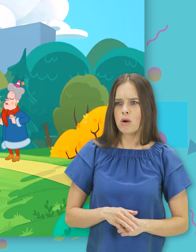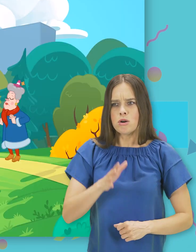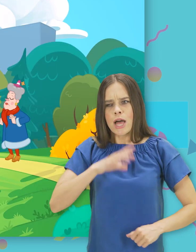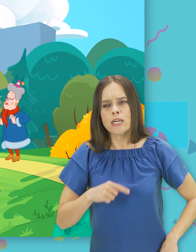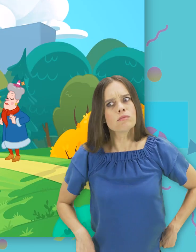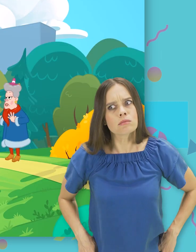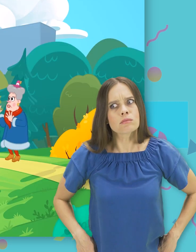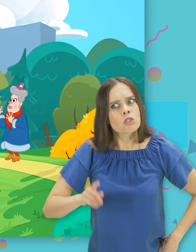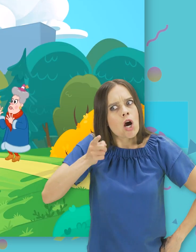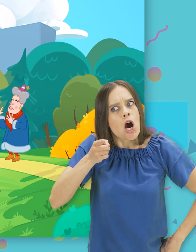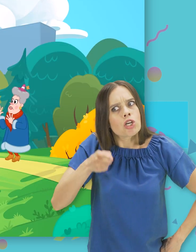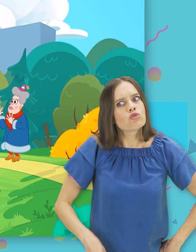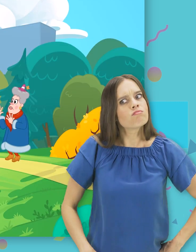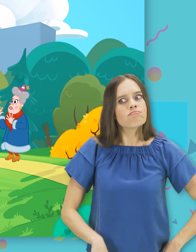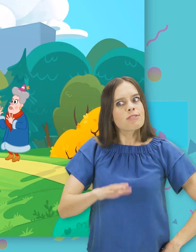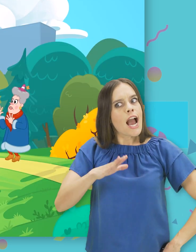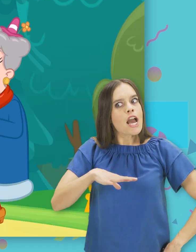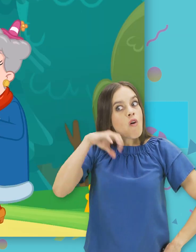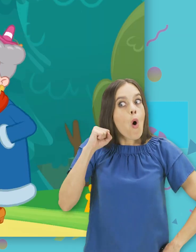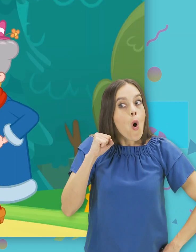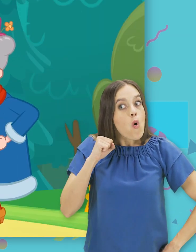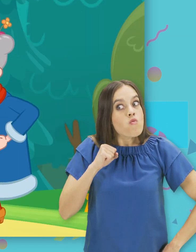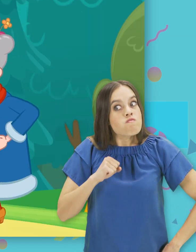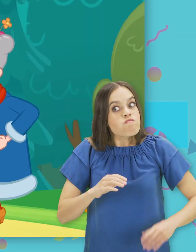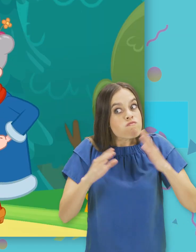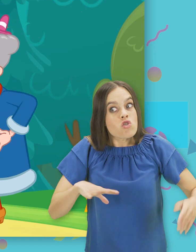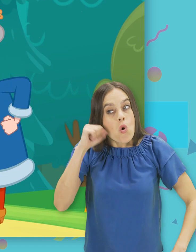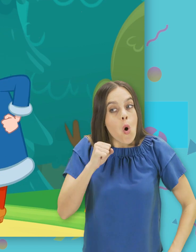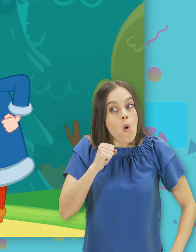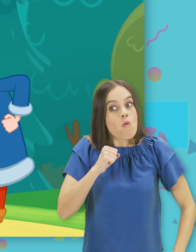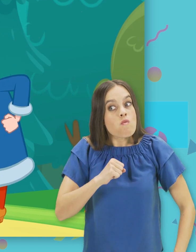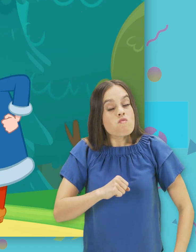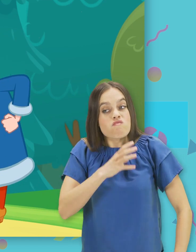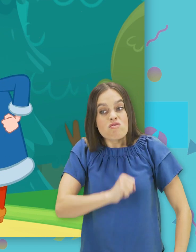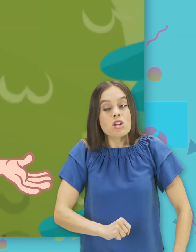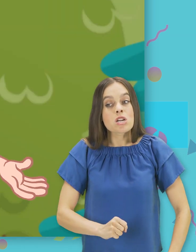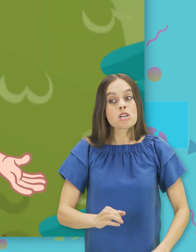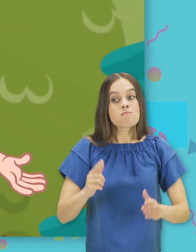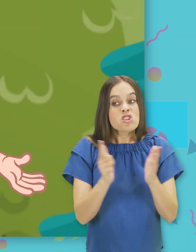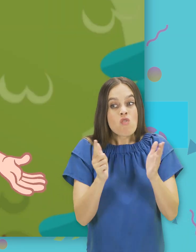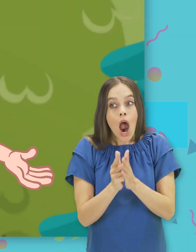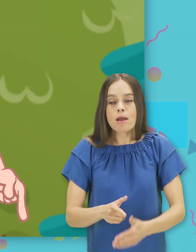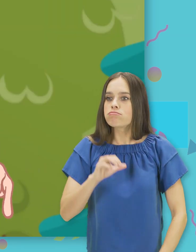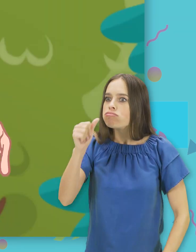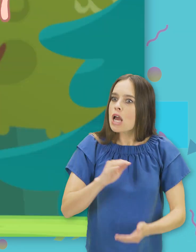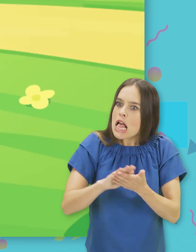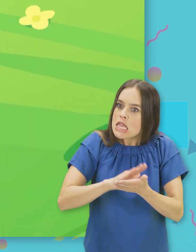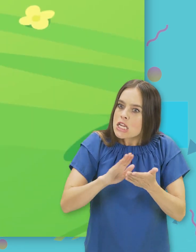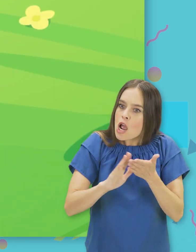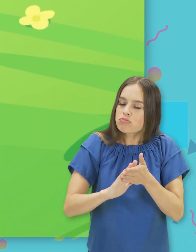Lady, aren't you a bit too old to be committing crimes? You did not clean up your doggie's poop in